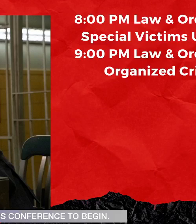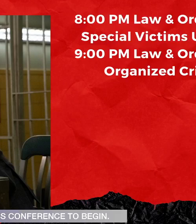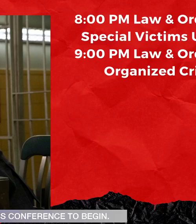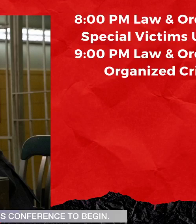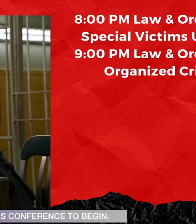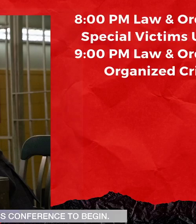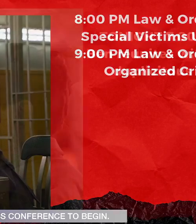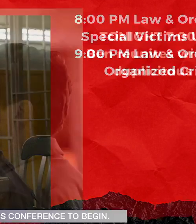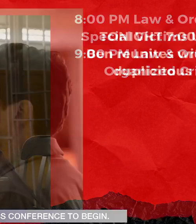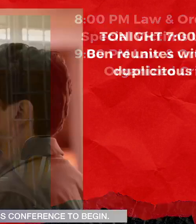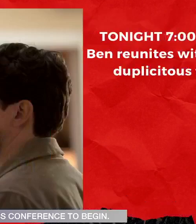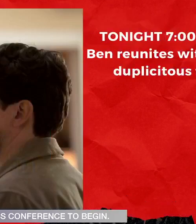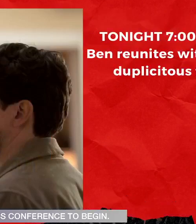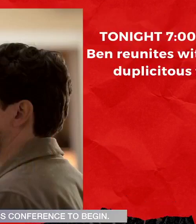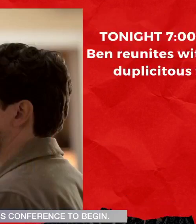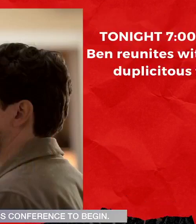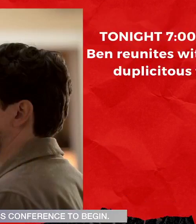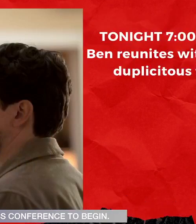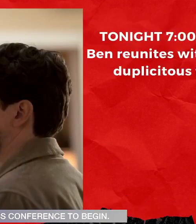so of